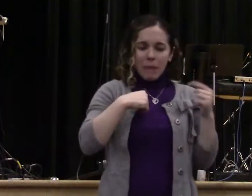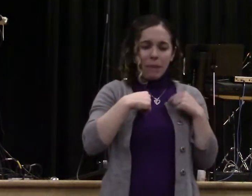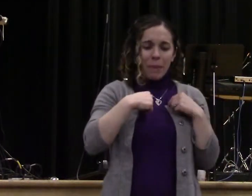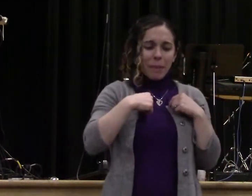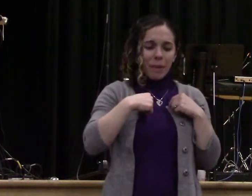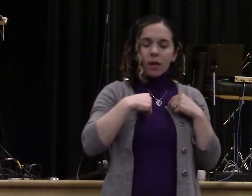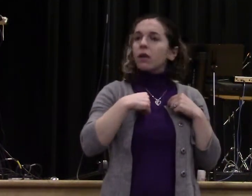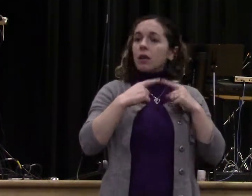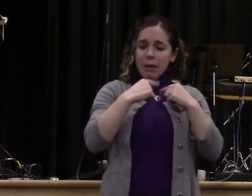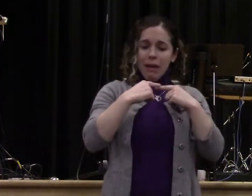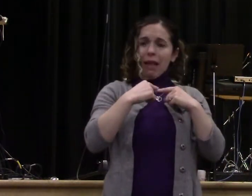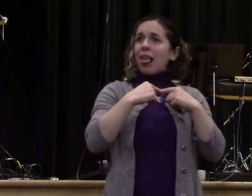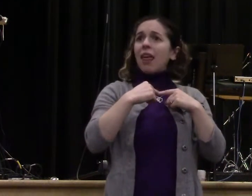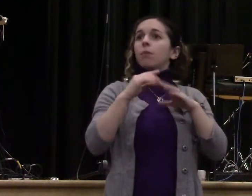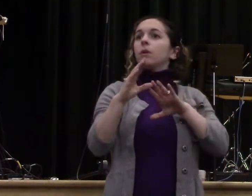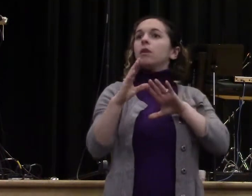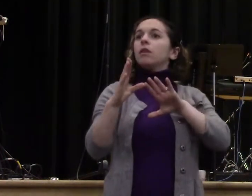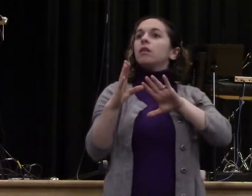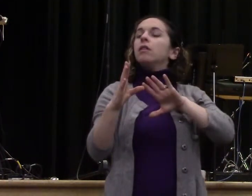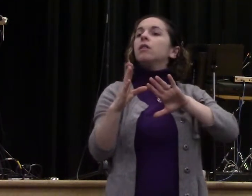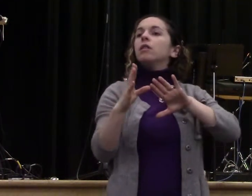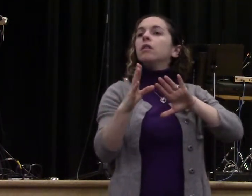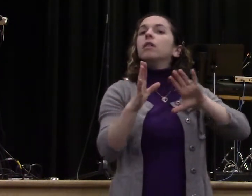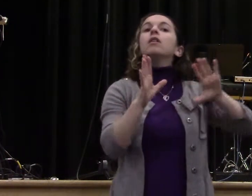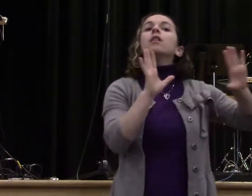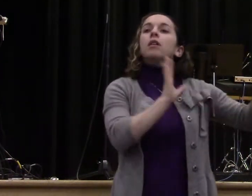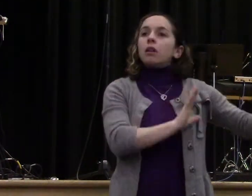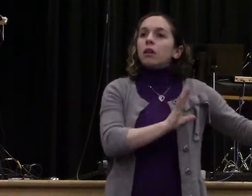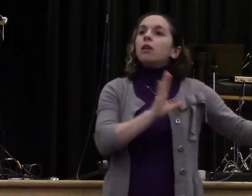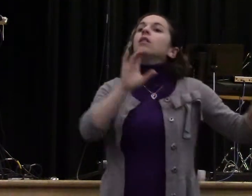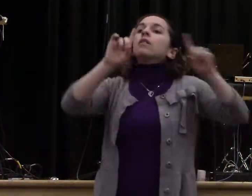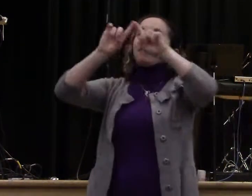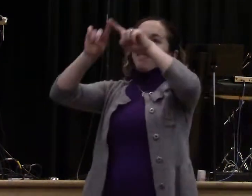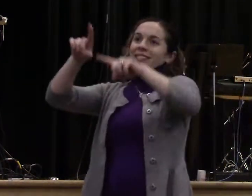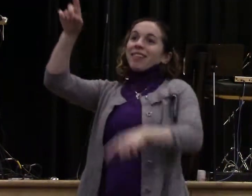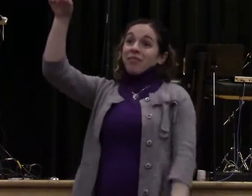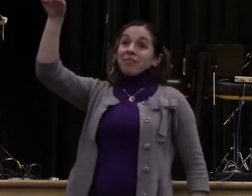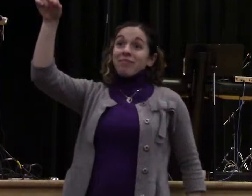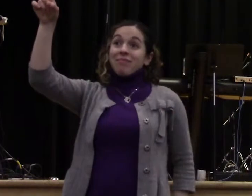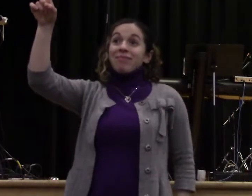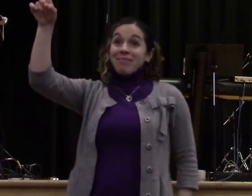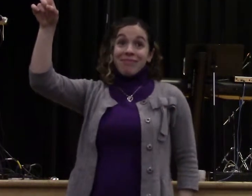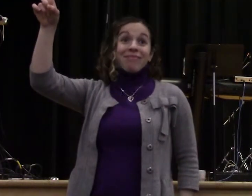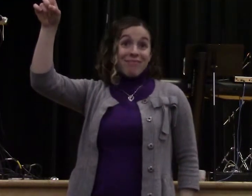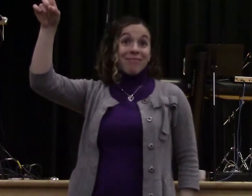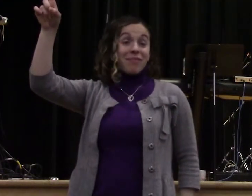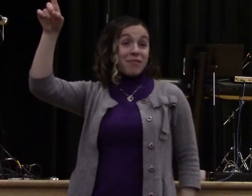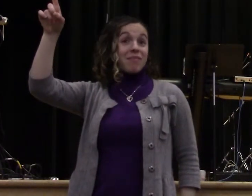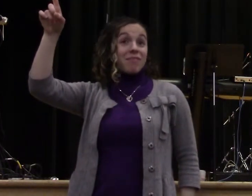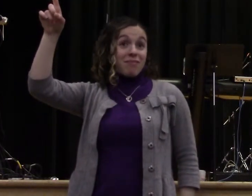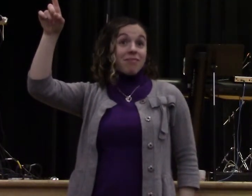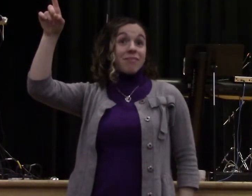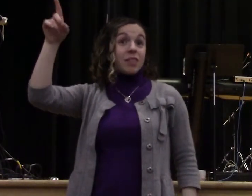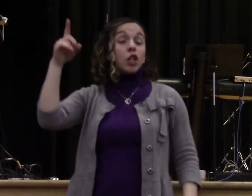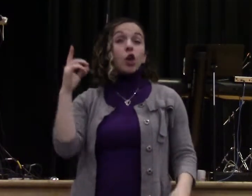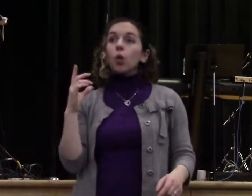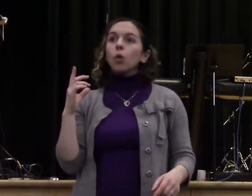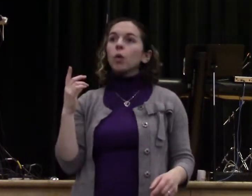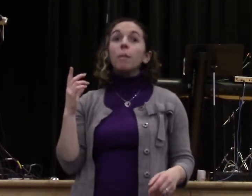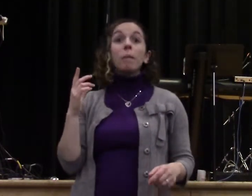to focus on God in the mess. Mess is coming. Well, you've got how many sheep? You got, yeah, got